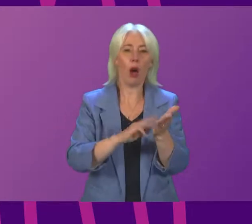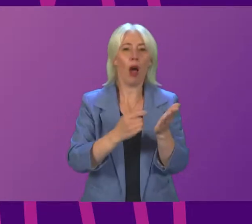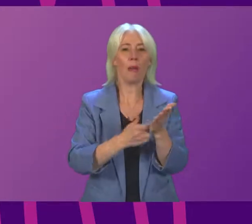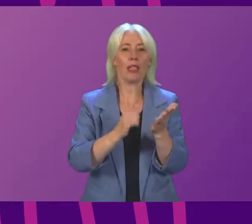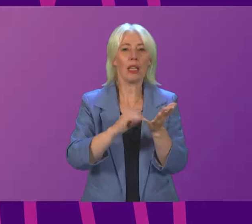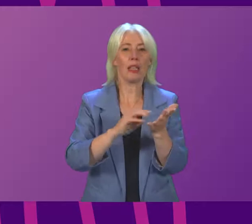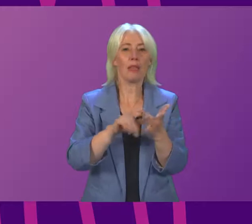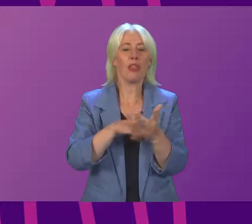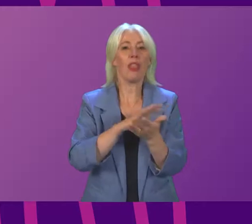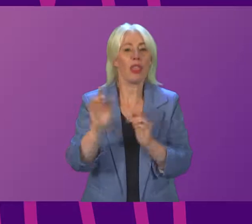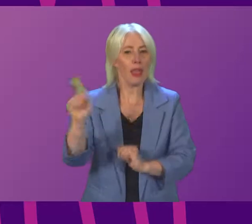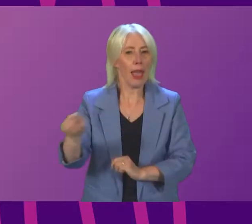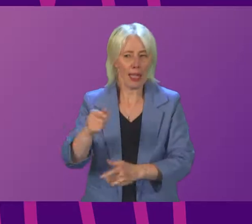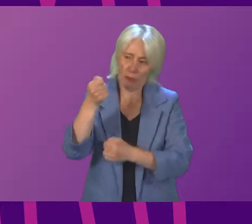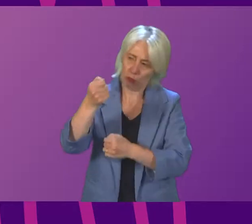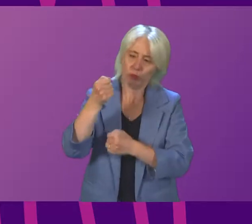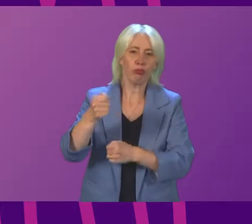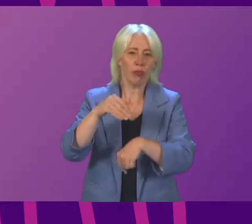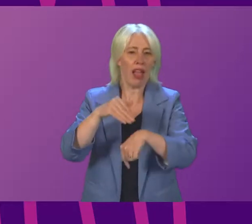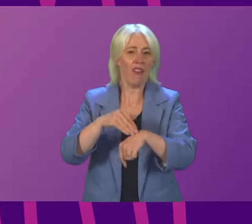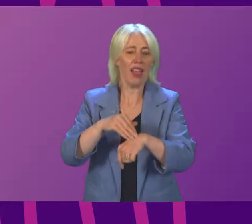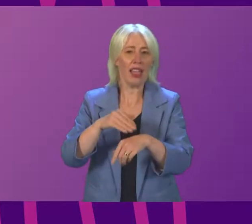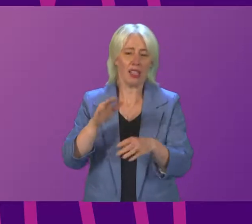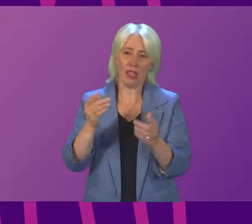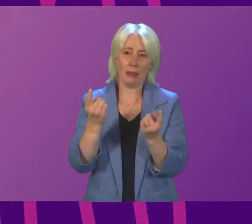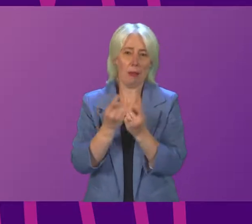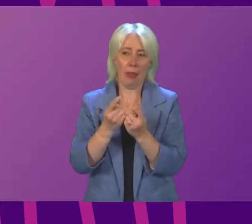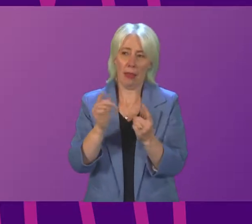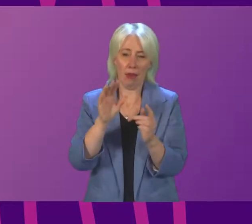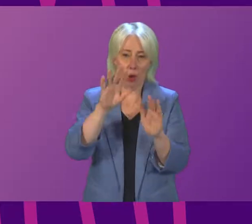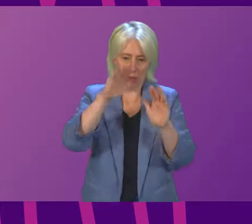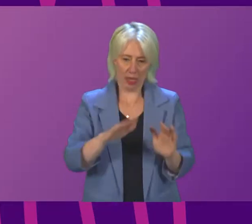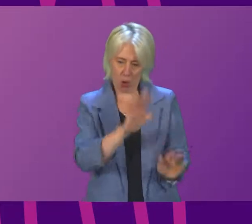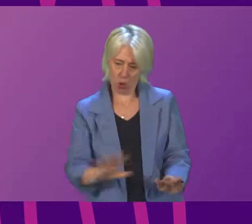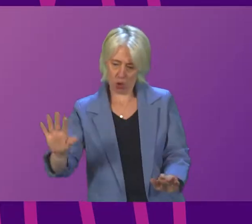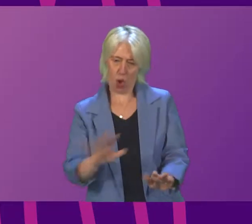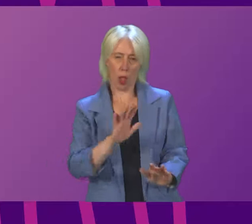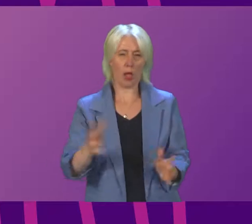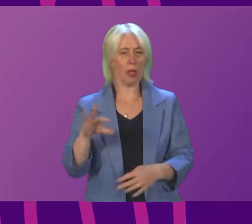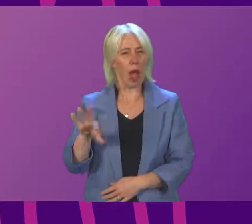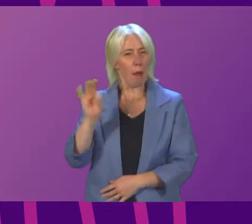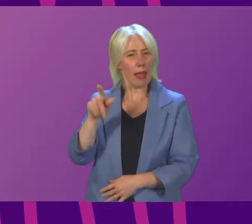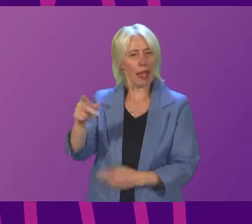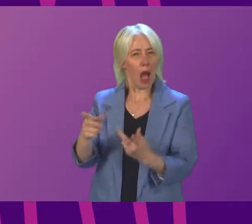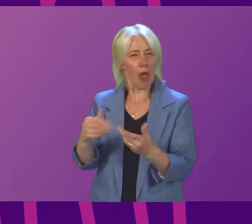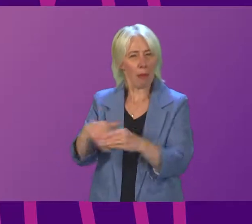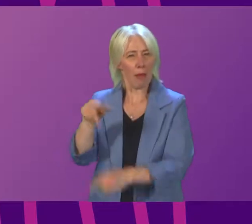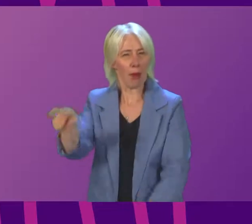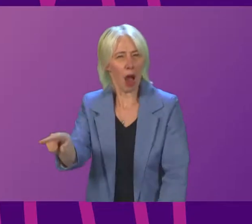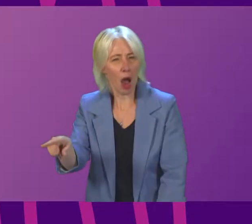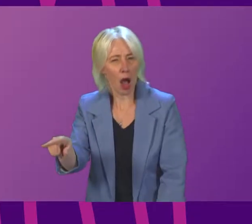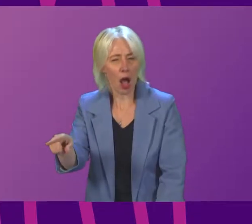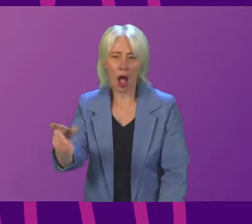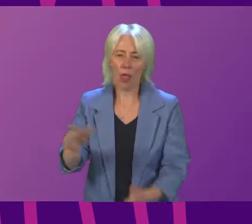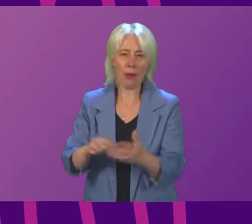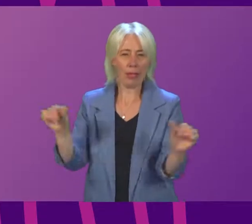rightly championing an issue that affects the whole South of Scotland region. But in choosing to select another member, it does limit my